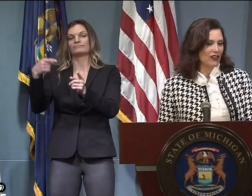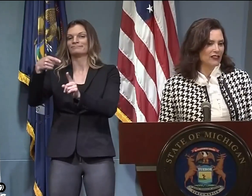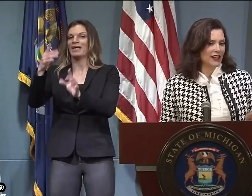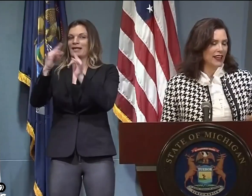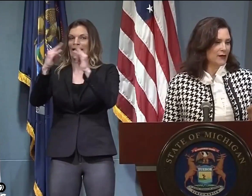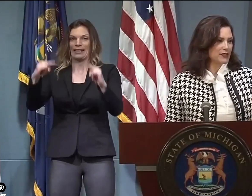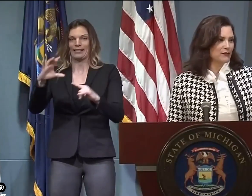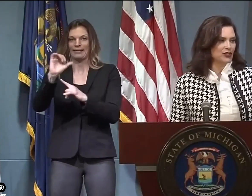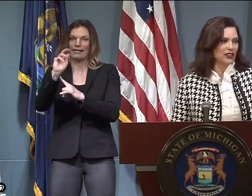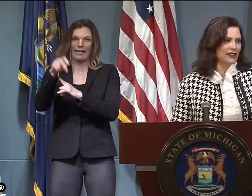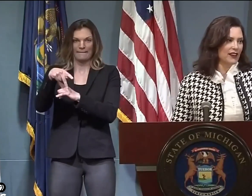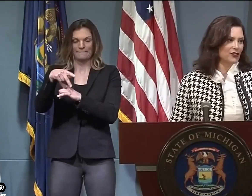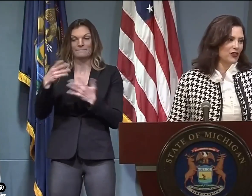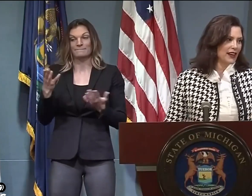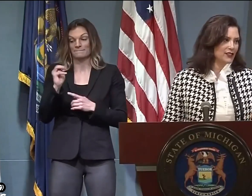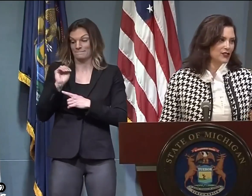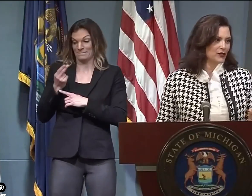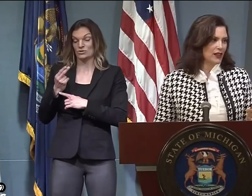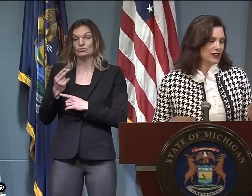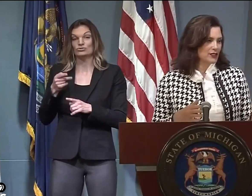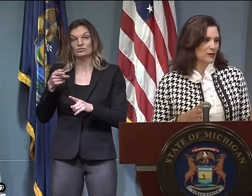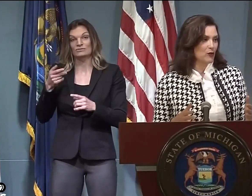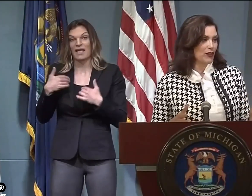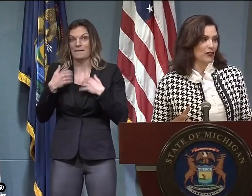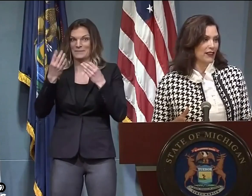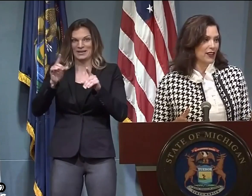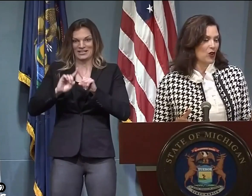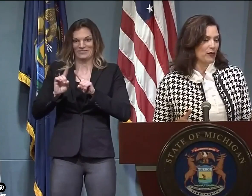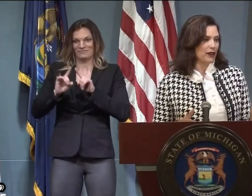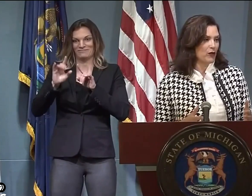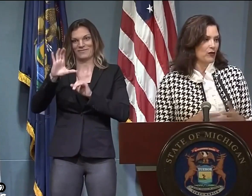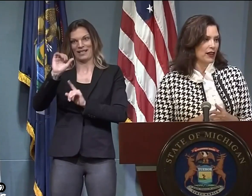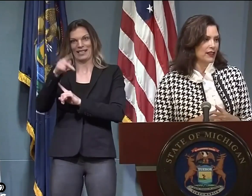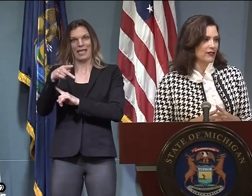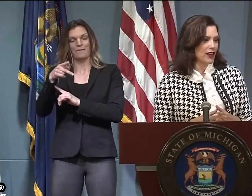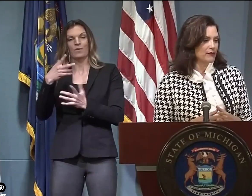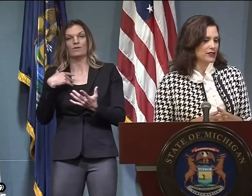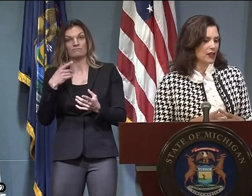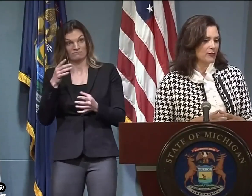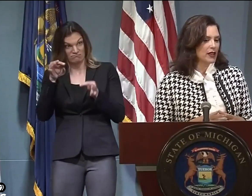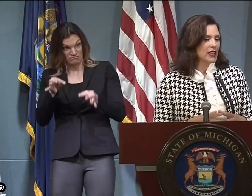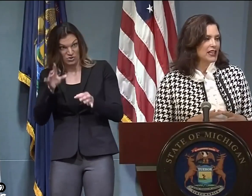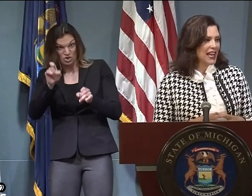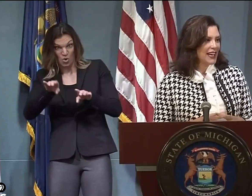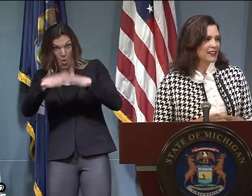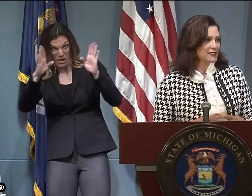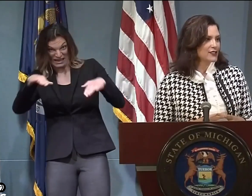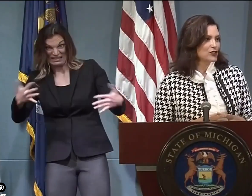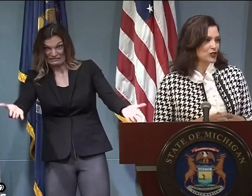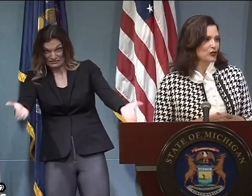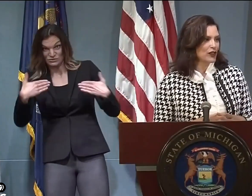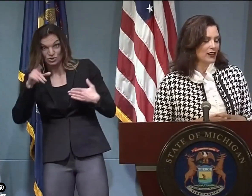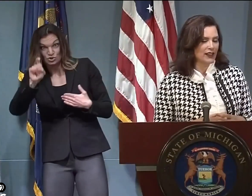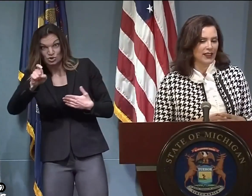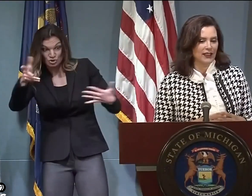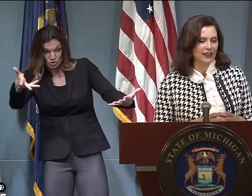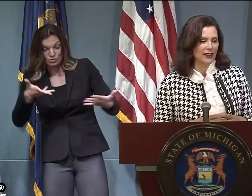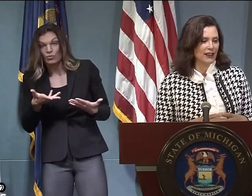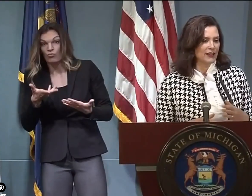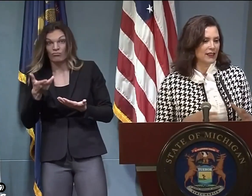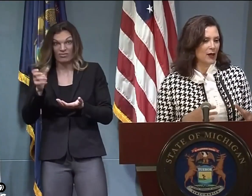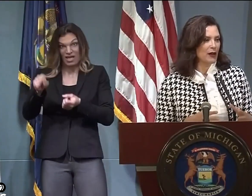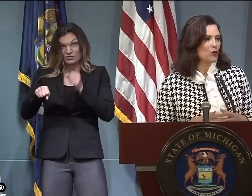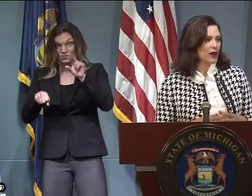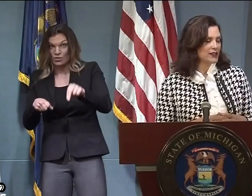camps. I know that there are a lot of camps in Michigan that are trying to determine whether or not they open, and we want to give them some